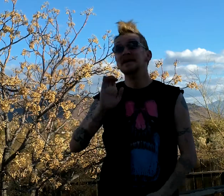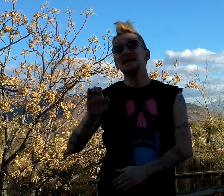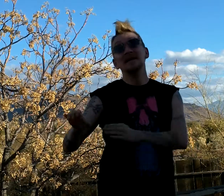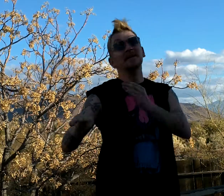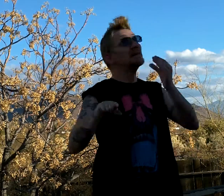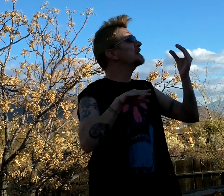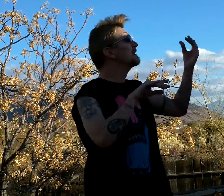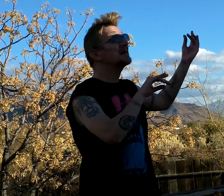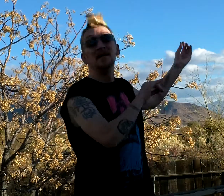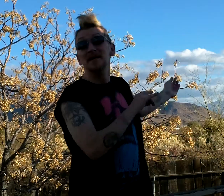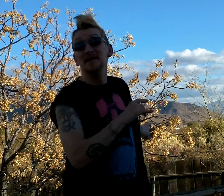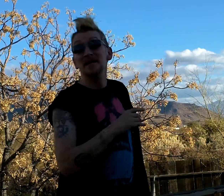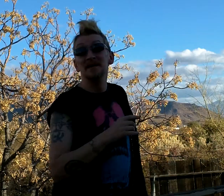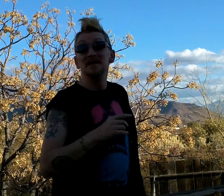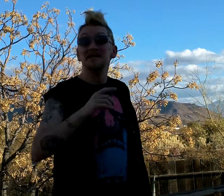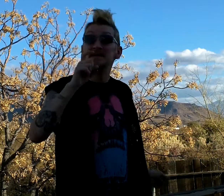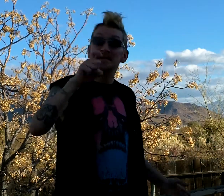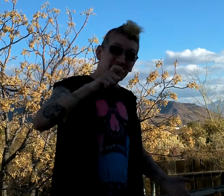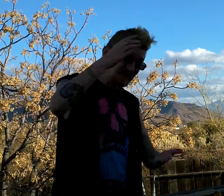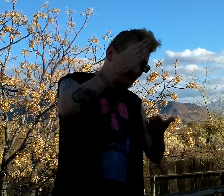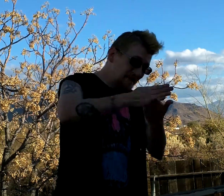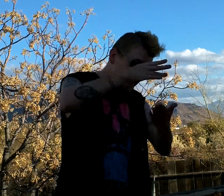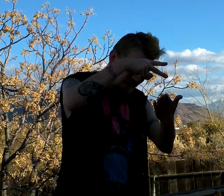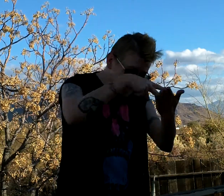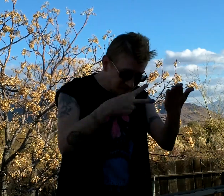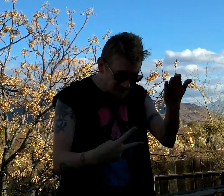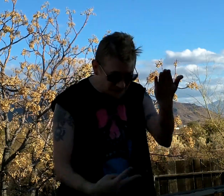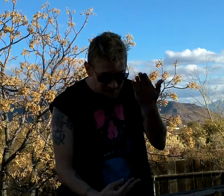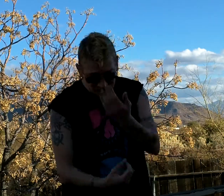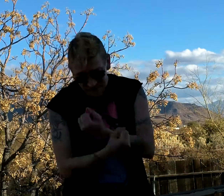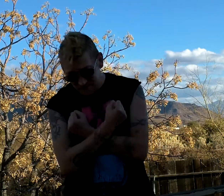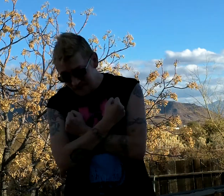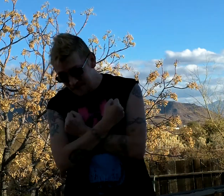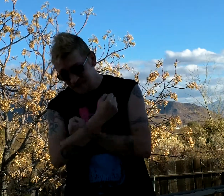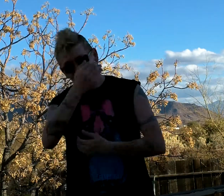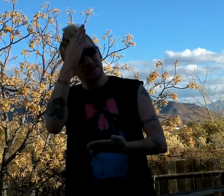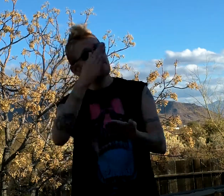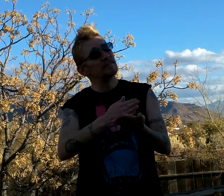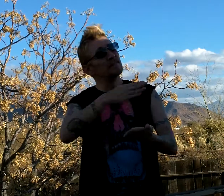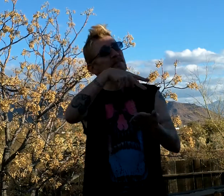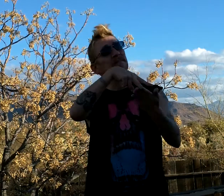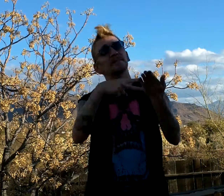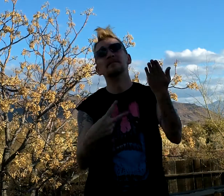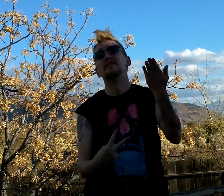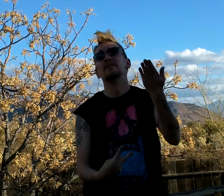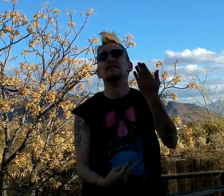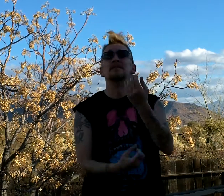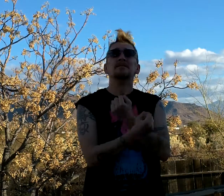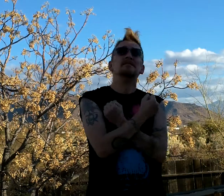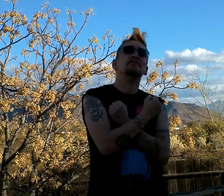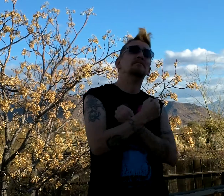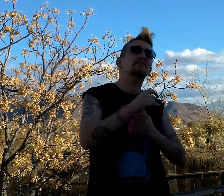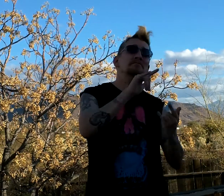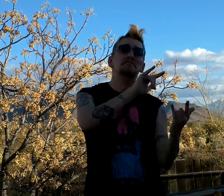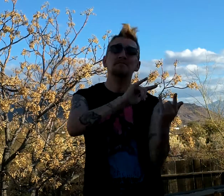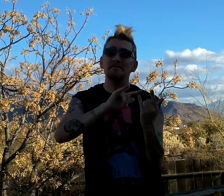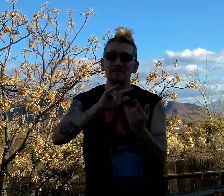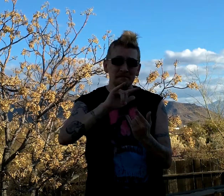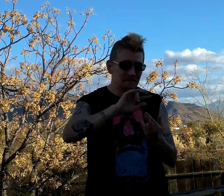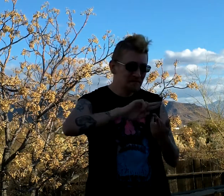stop falling in love, stop falling in love, with